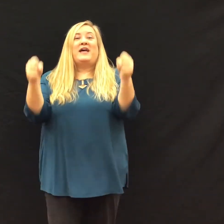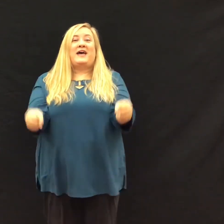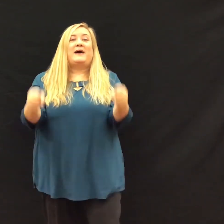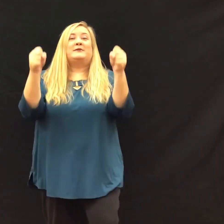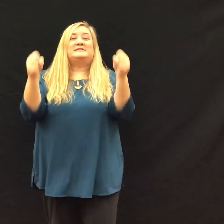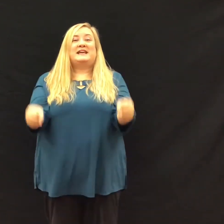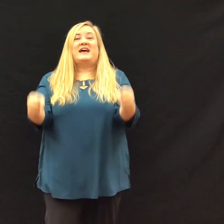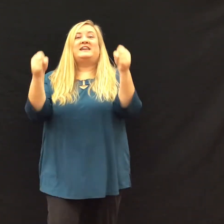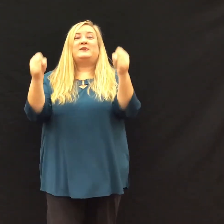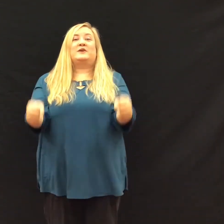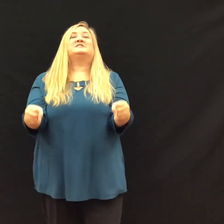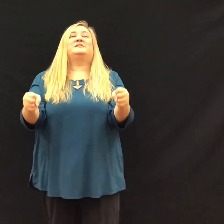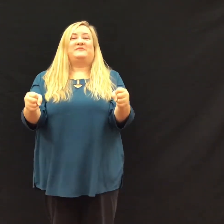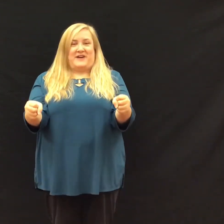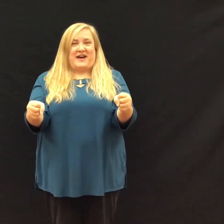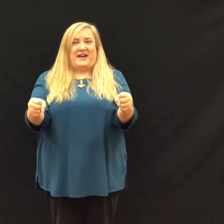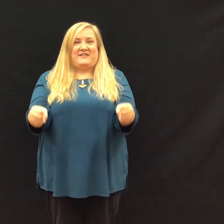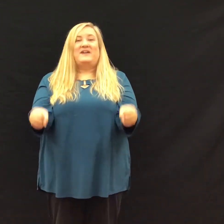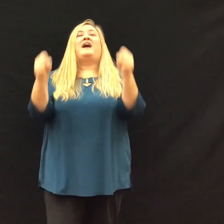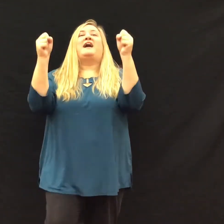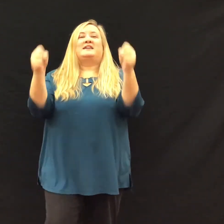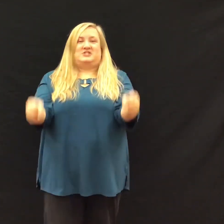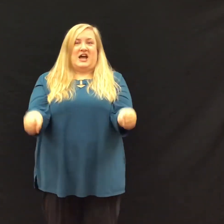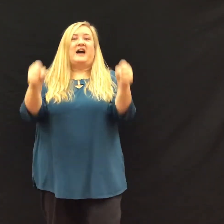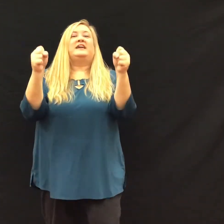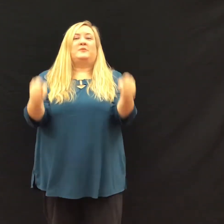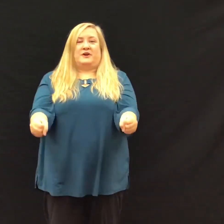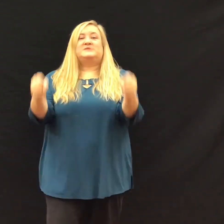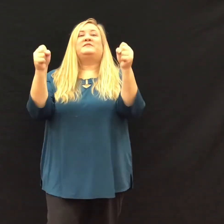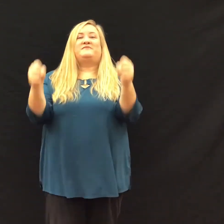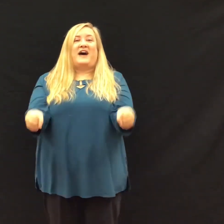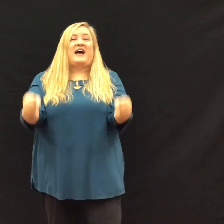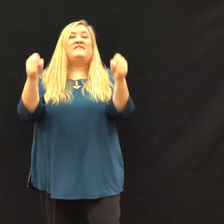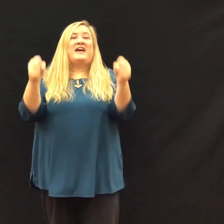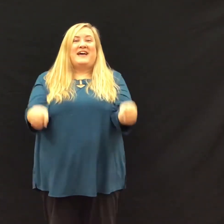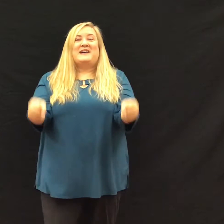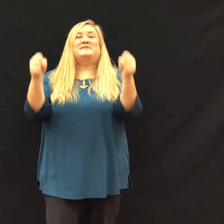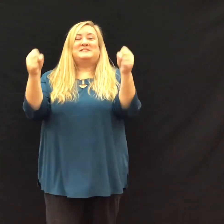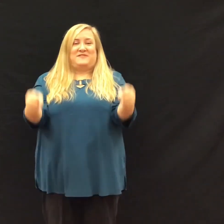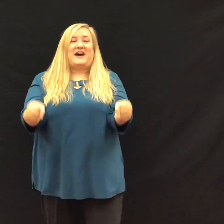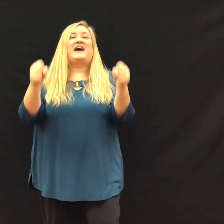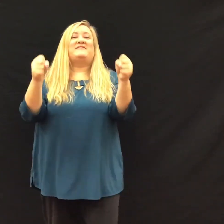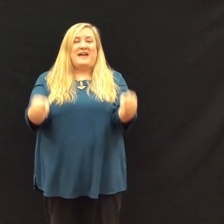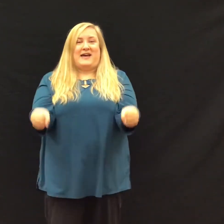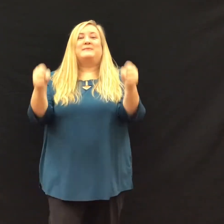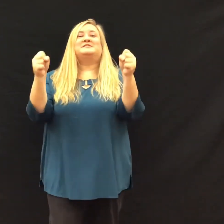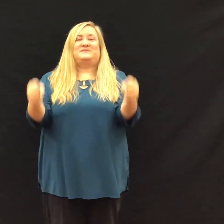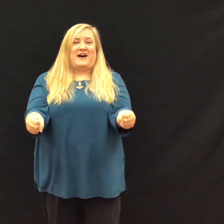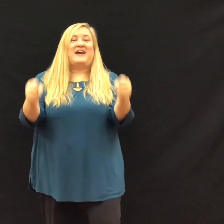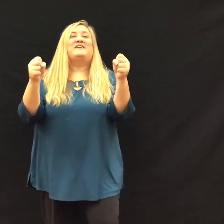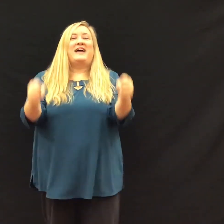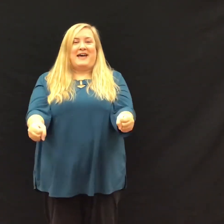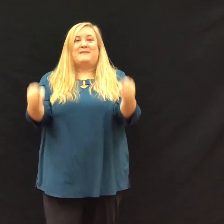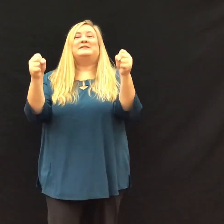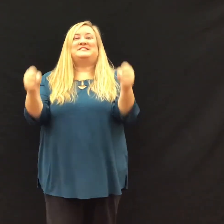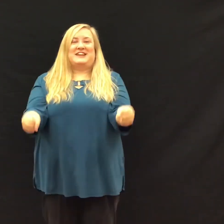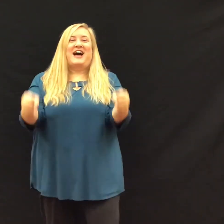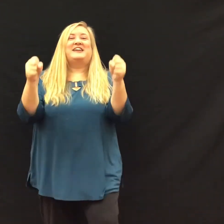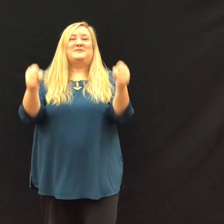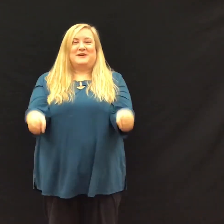hammers then he works with five. Johnny works with five, hammers five, hammers five, hammers Johnny works